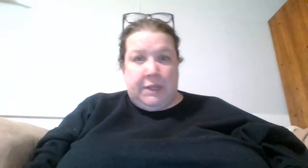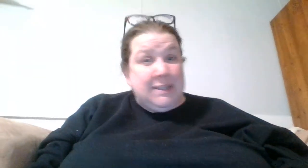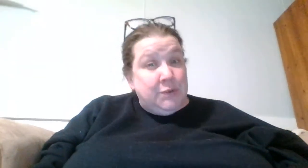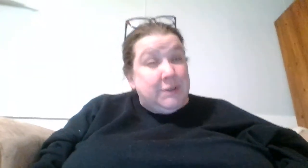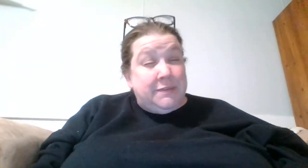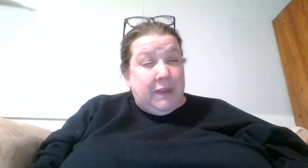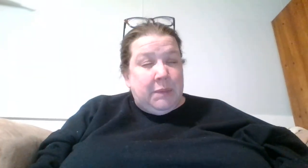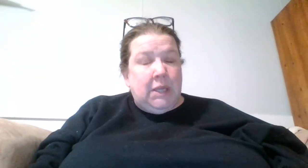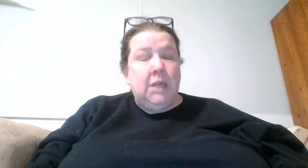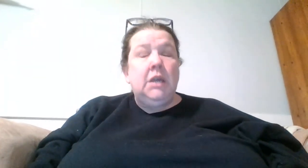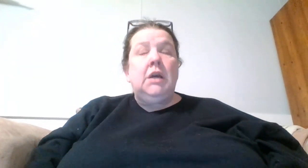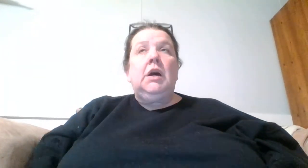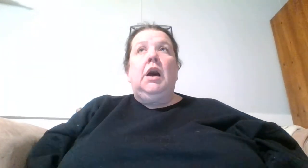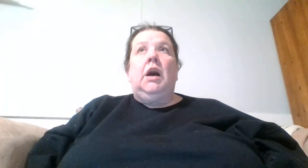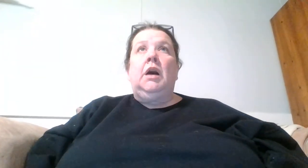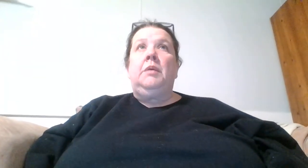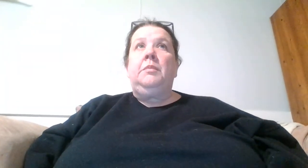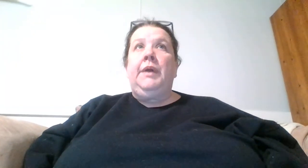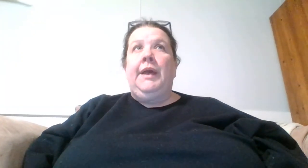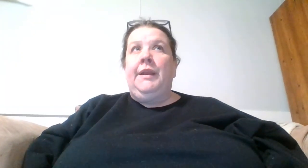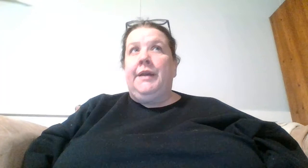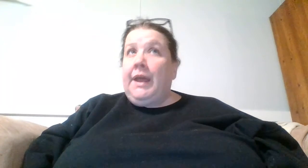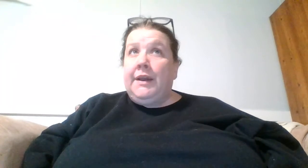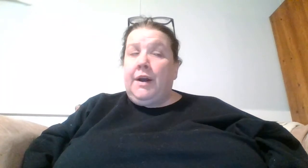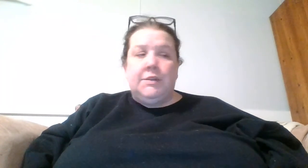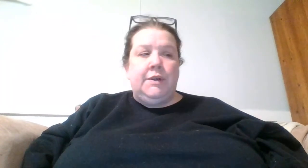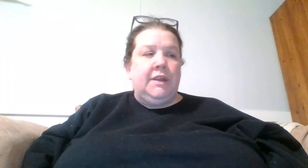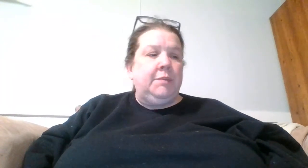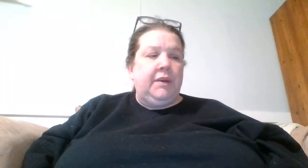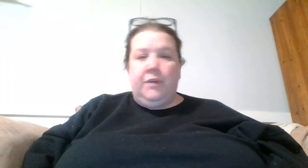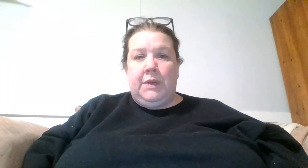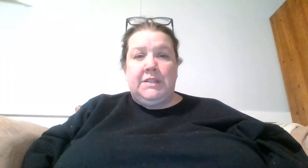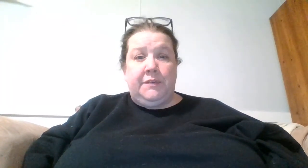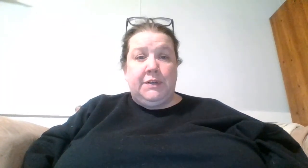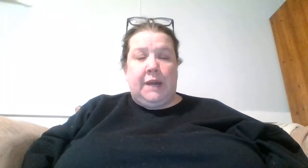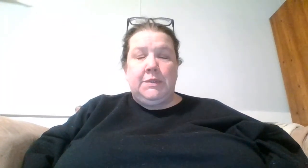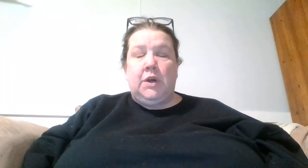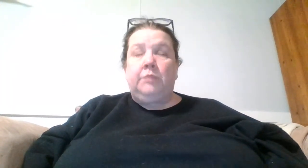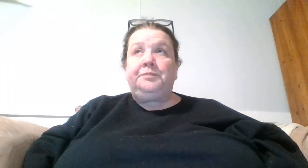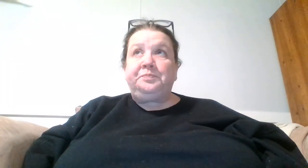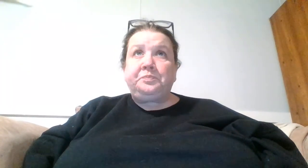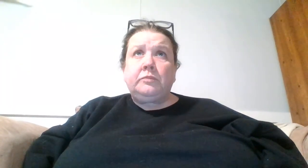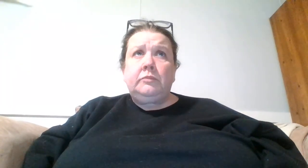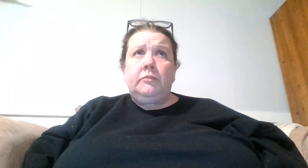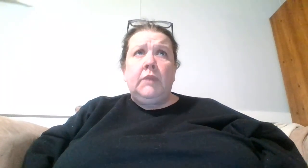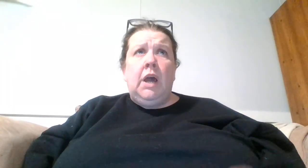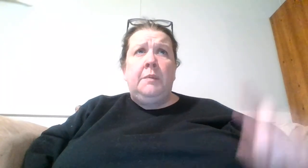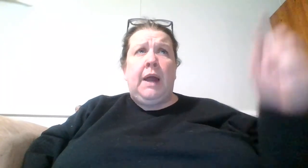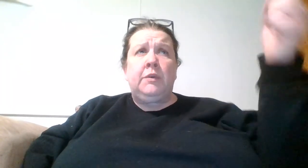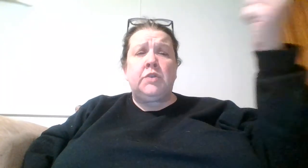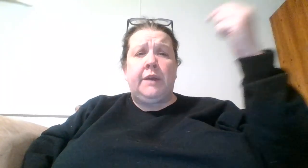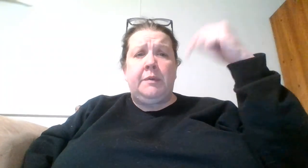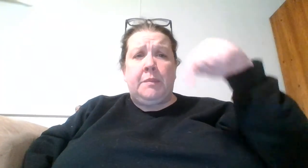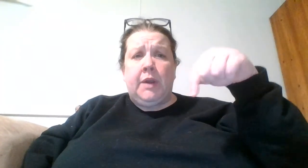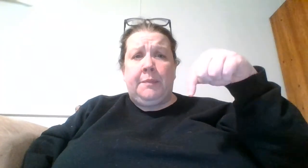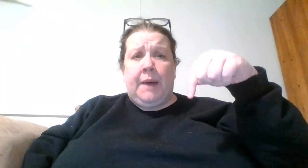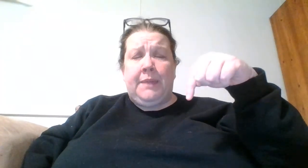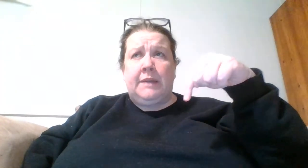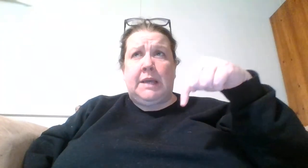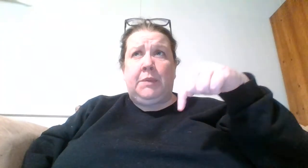blessing to his family um and again it costs you nothing but a few minutes of your time so um I will try to remember and pop that down